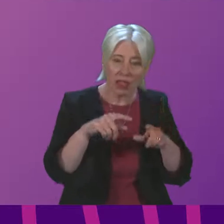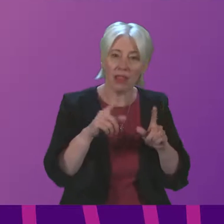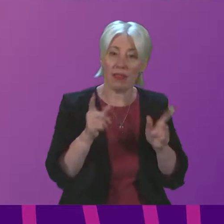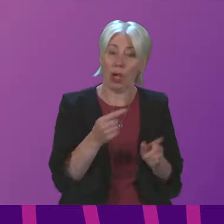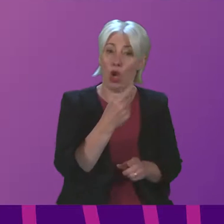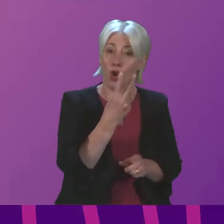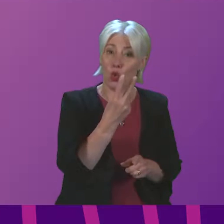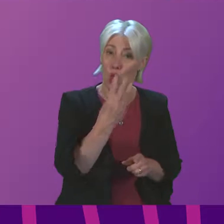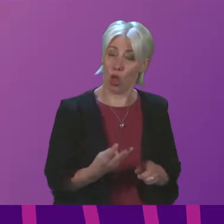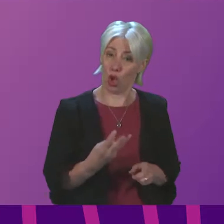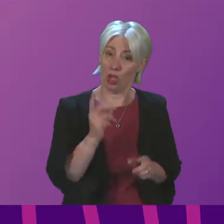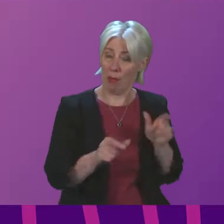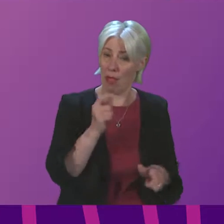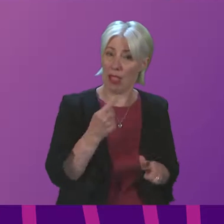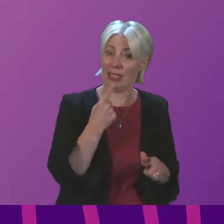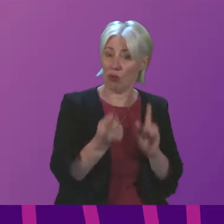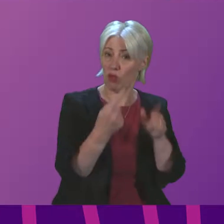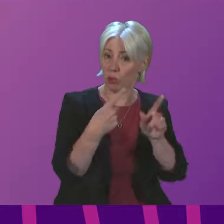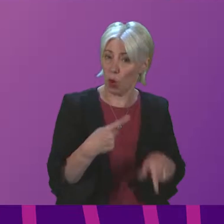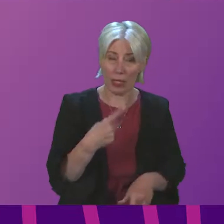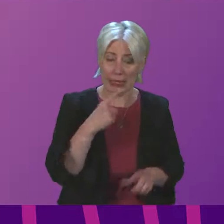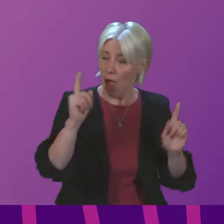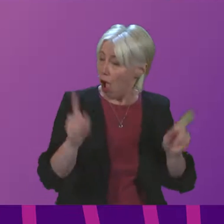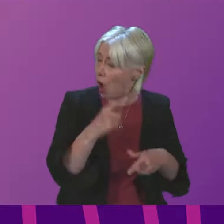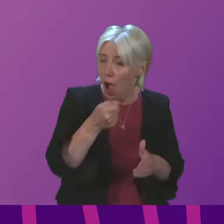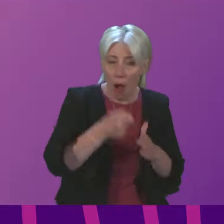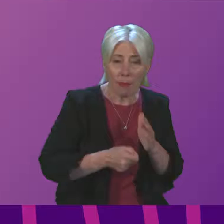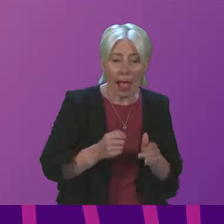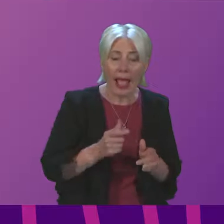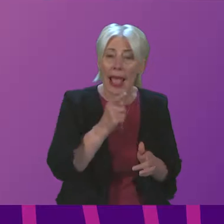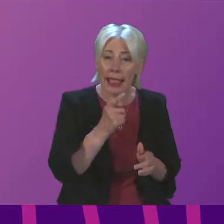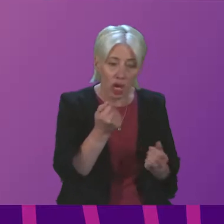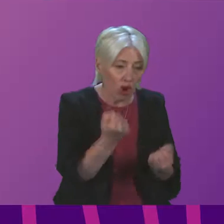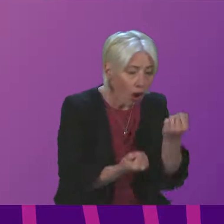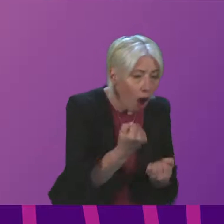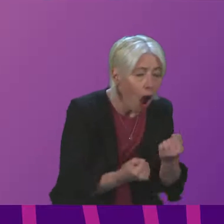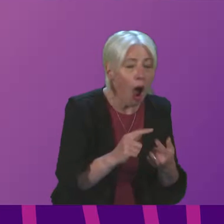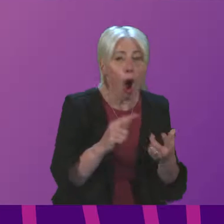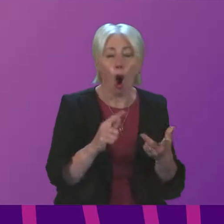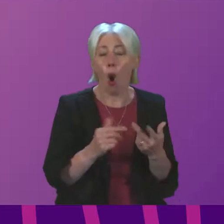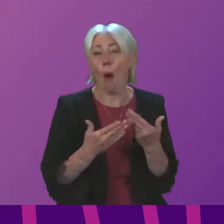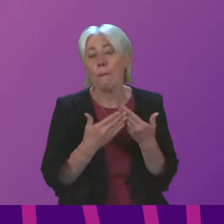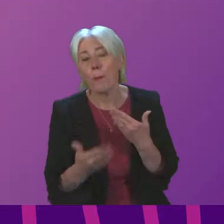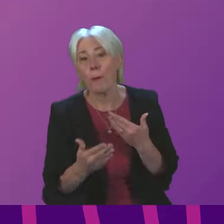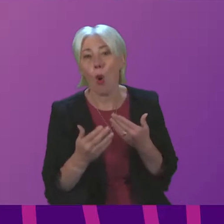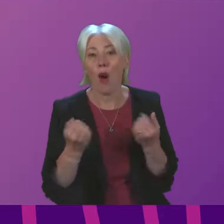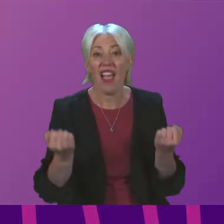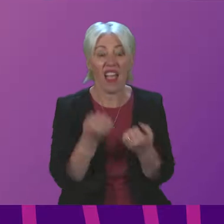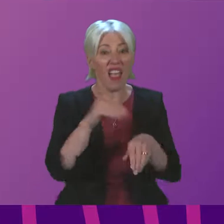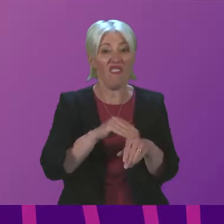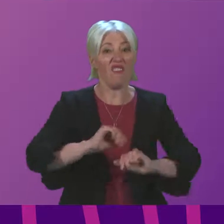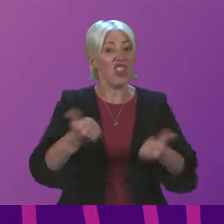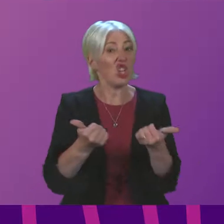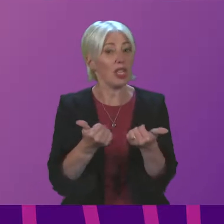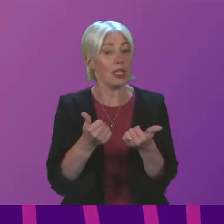respondents in the report felt unable to consider buying an electric vehicle or installing more efficient energy heating.